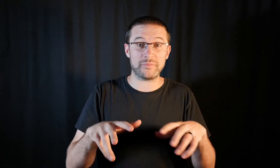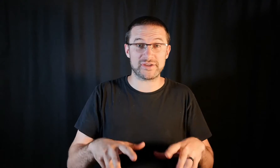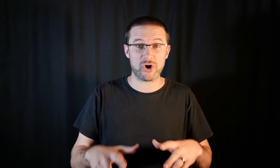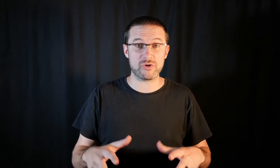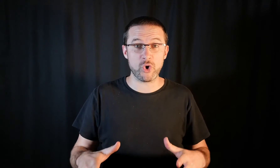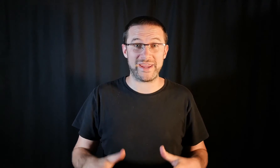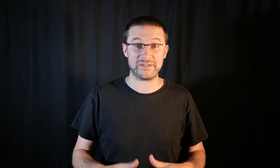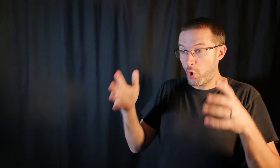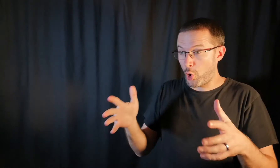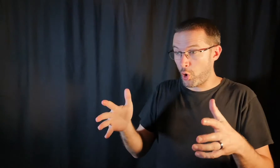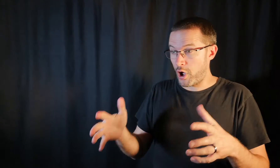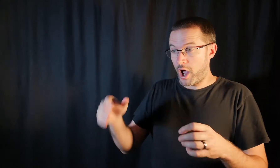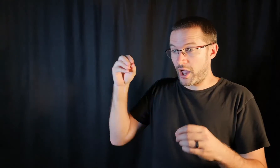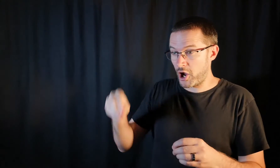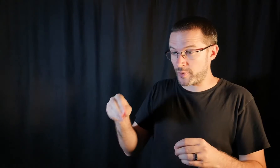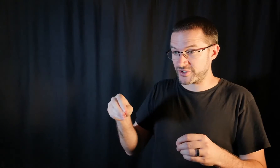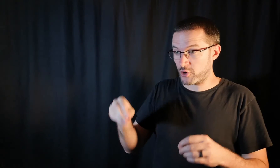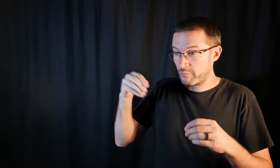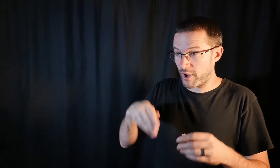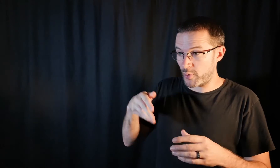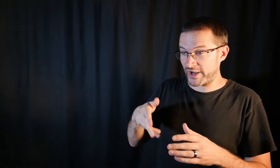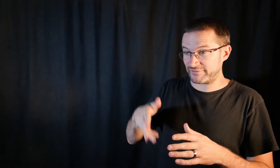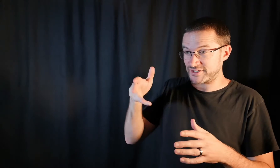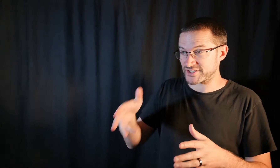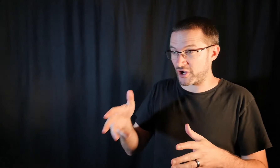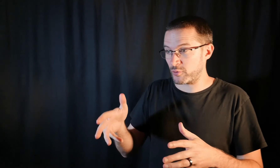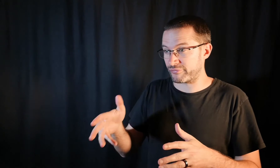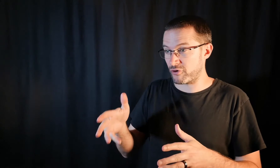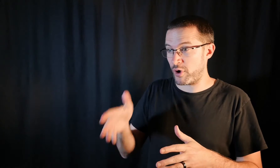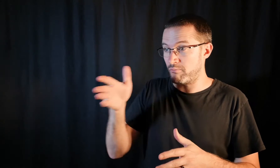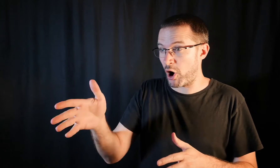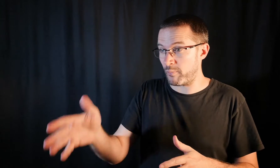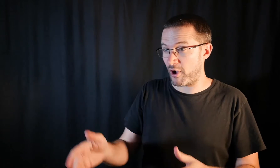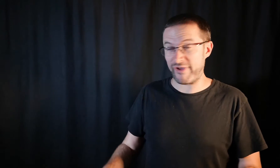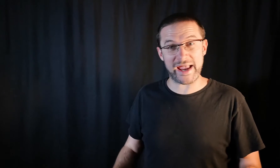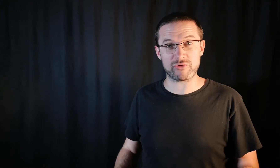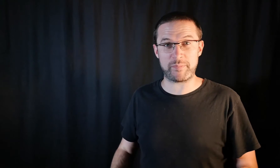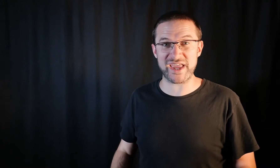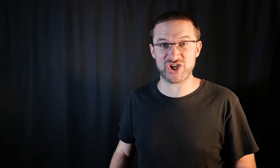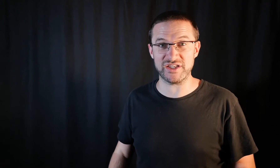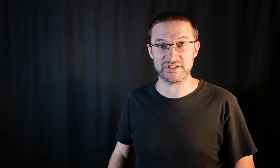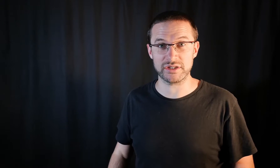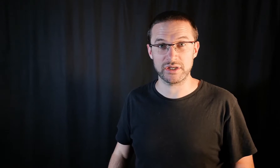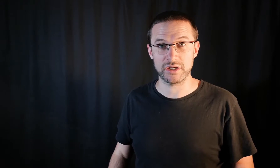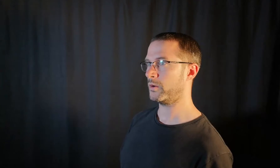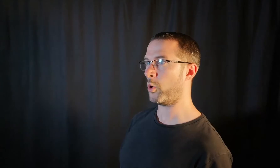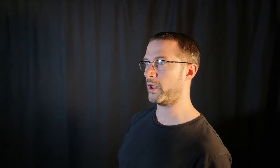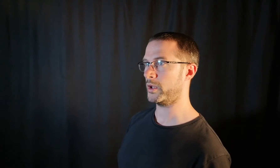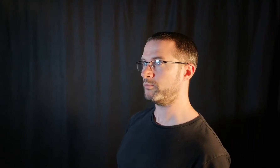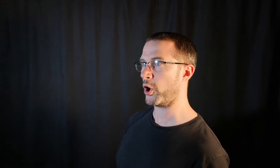tomorrow morning or I hope I don't on my bike have to cycle through a mob of angry pigeons. Oi boys